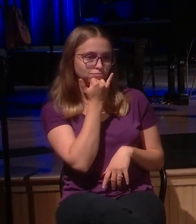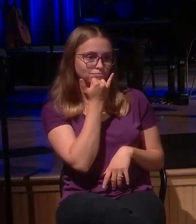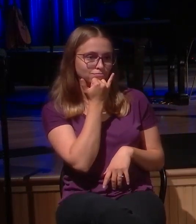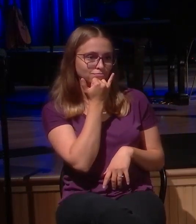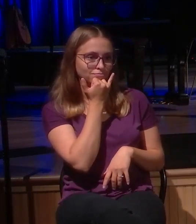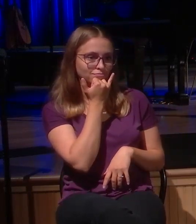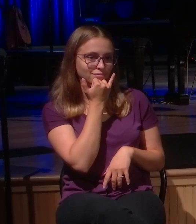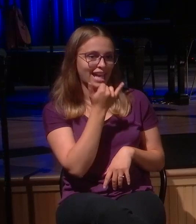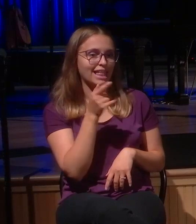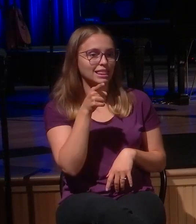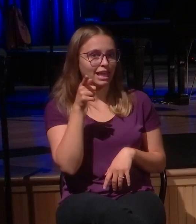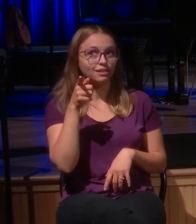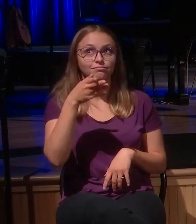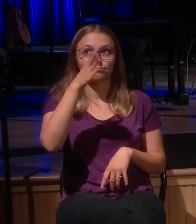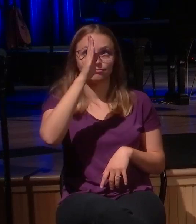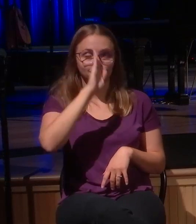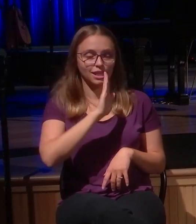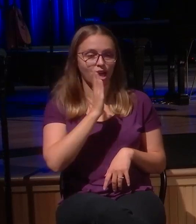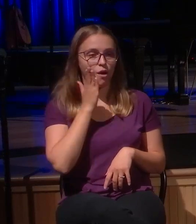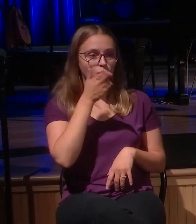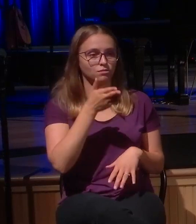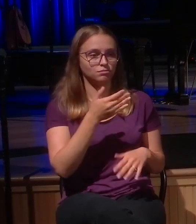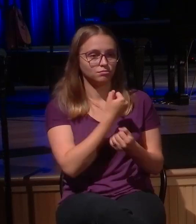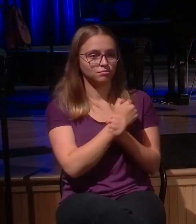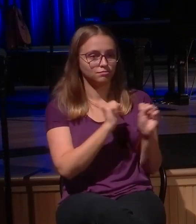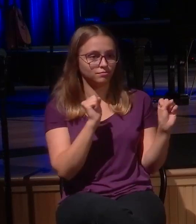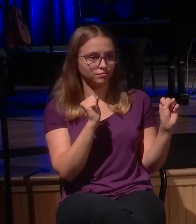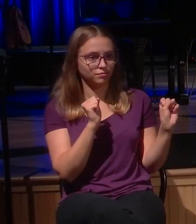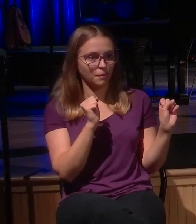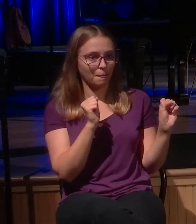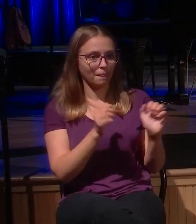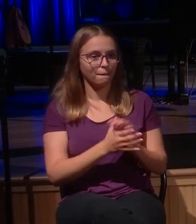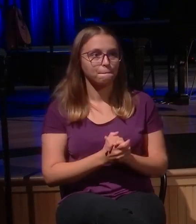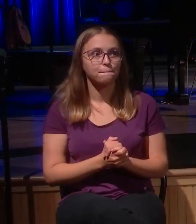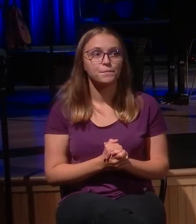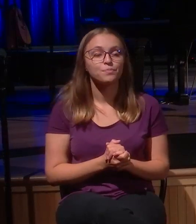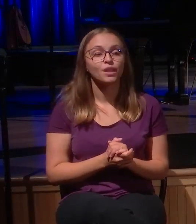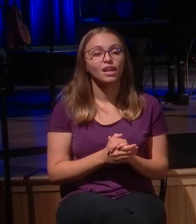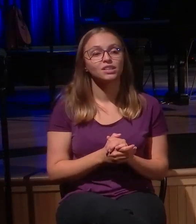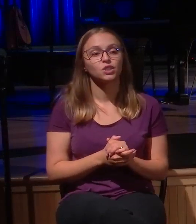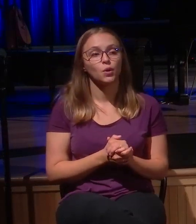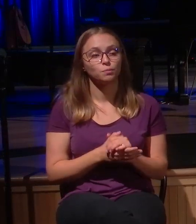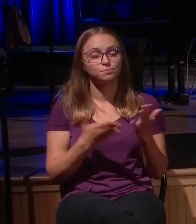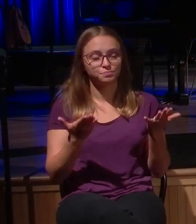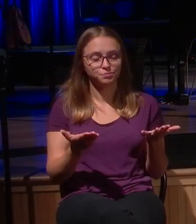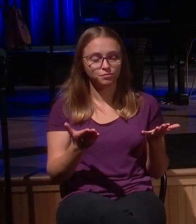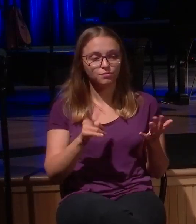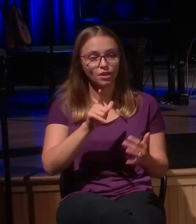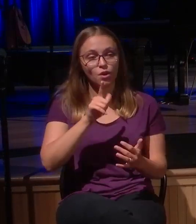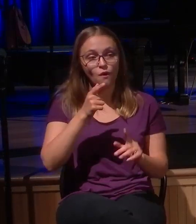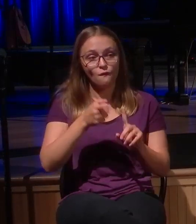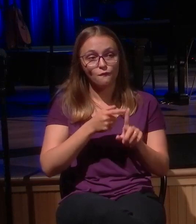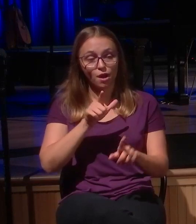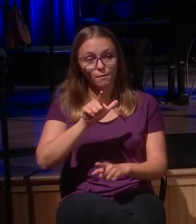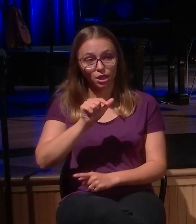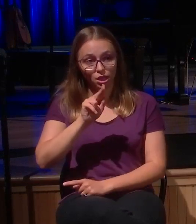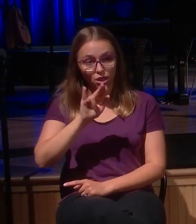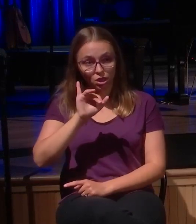that simple statement. New Hope, from Lois' mouth to your heart. If you're at a place in life where you are